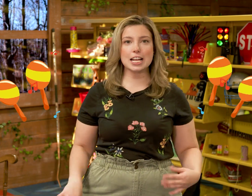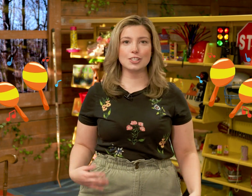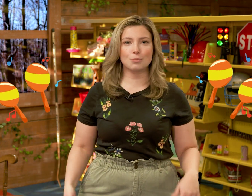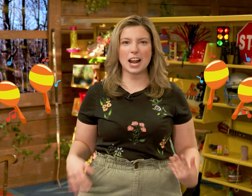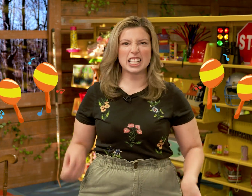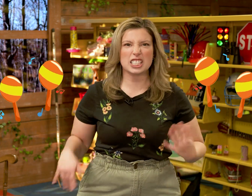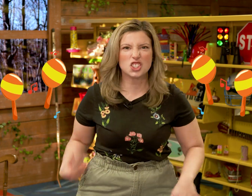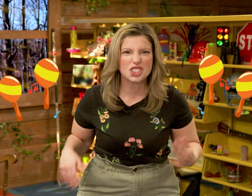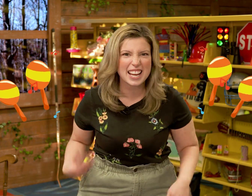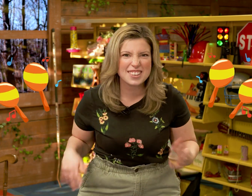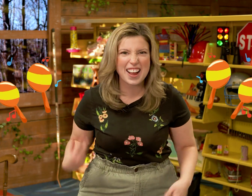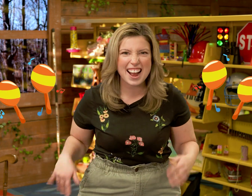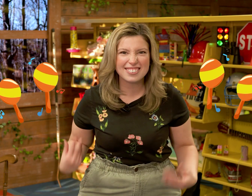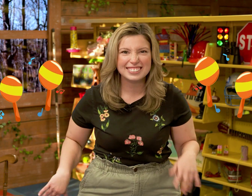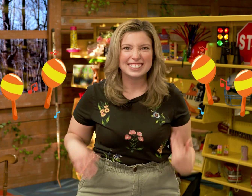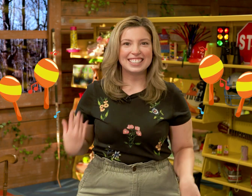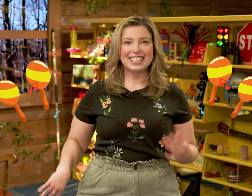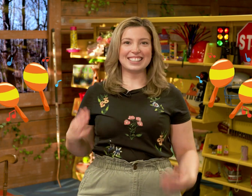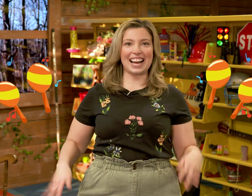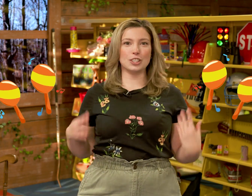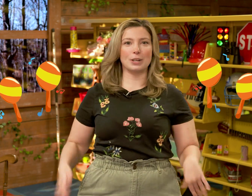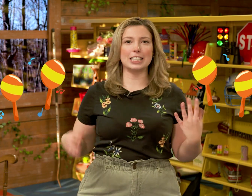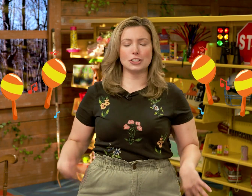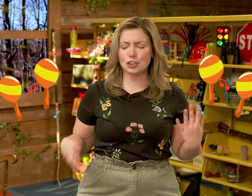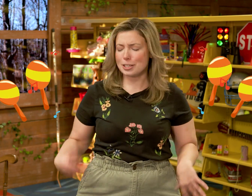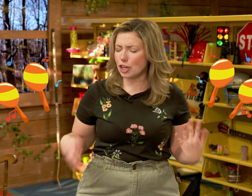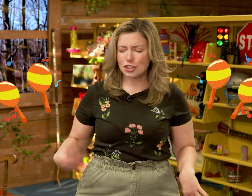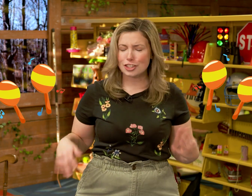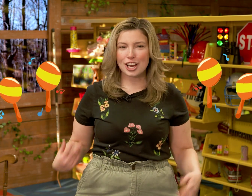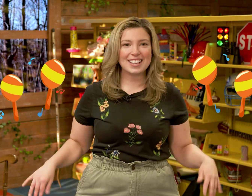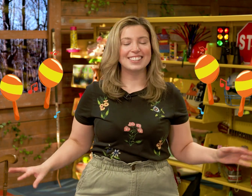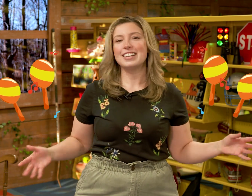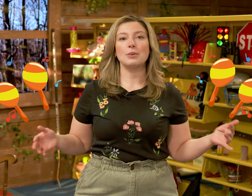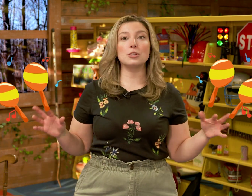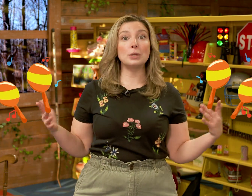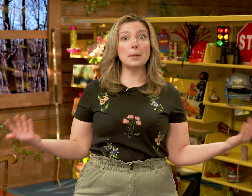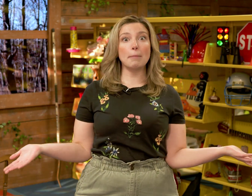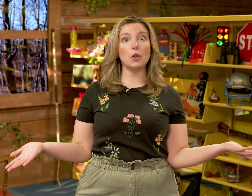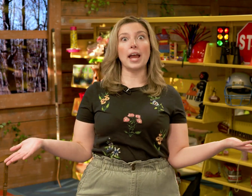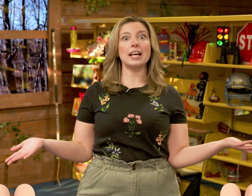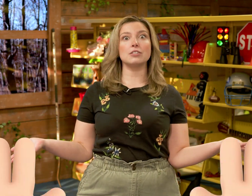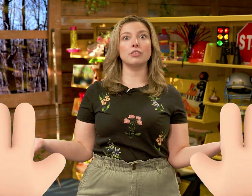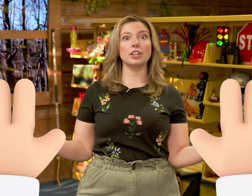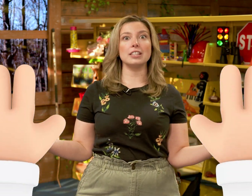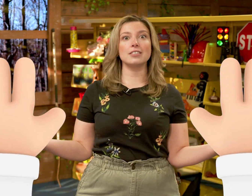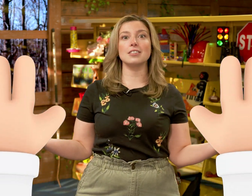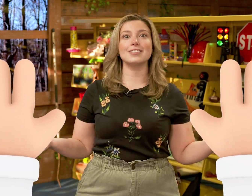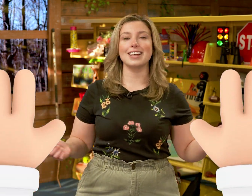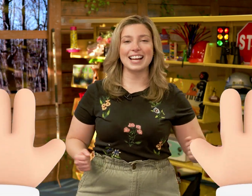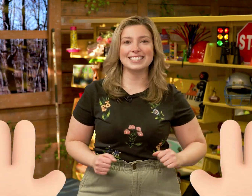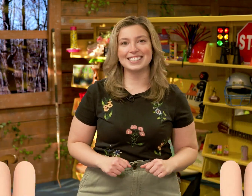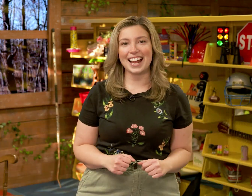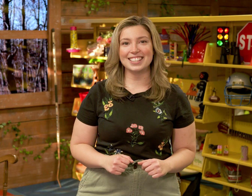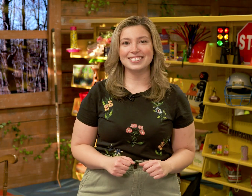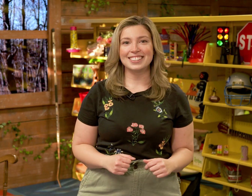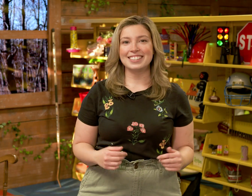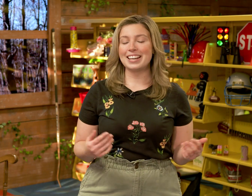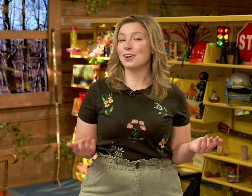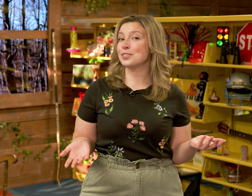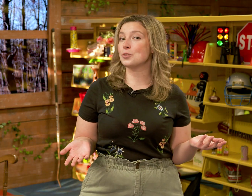ready. Let's shake them out. That's right. Let's shake, shake, shake, shake. Because we need both hands for this sign today. Now, since